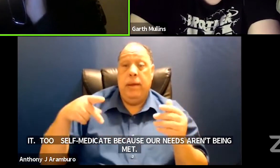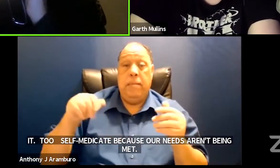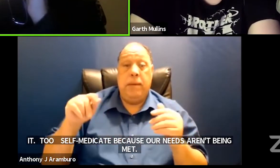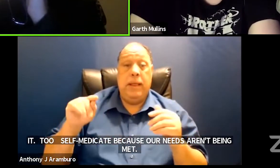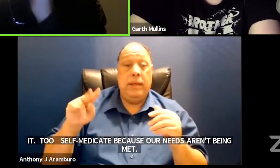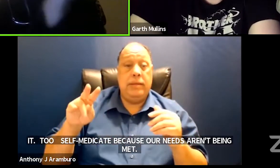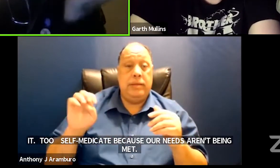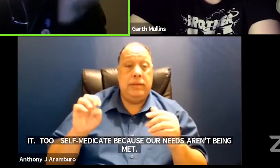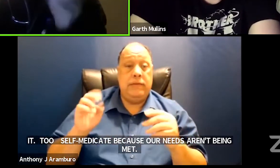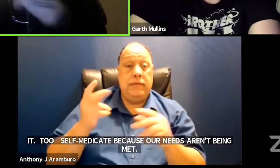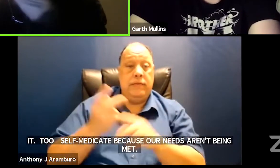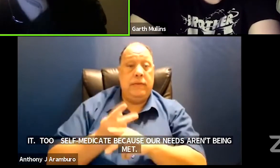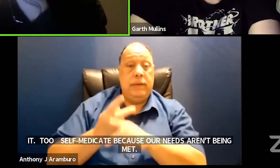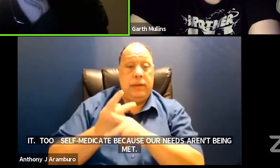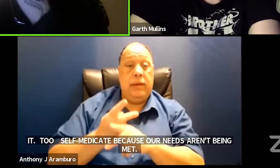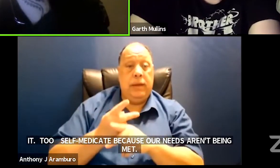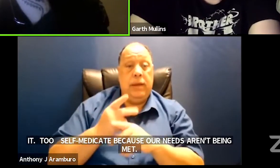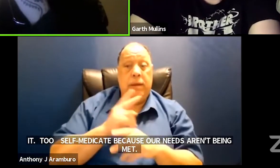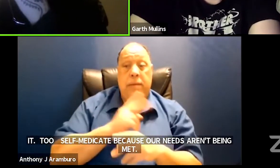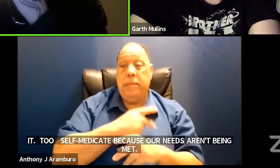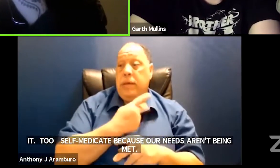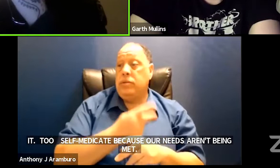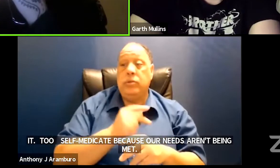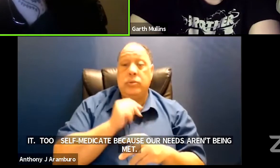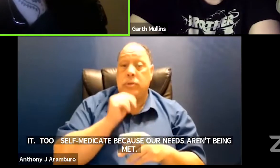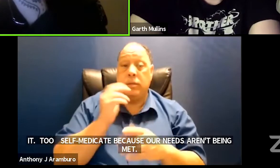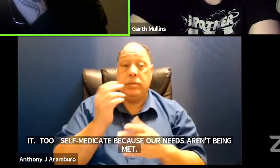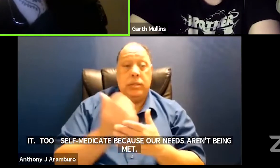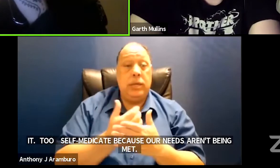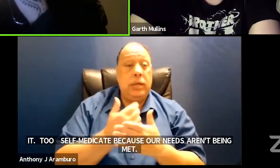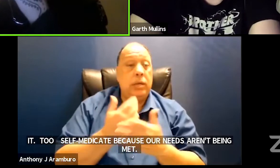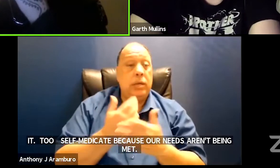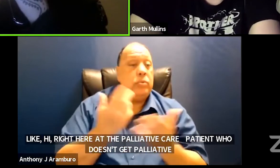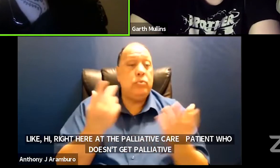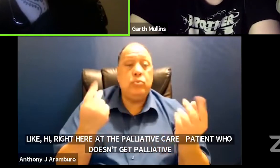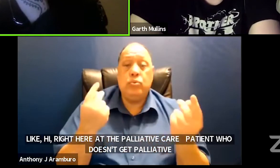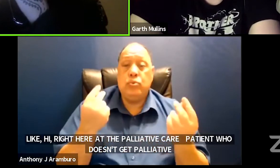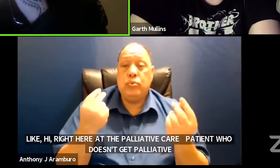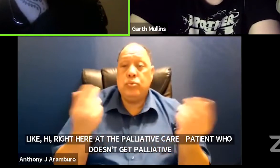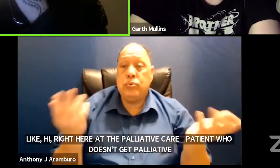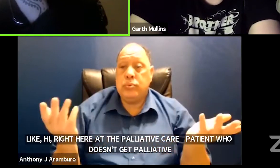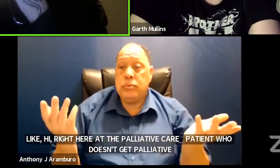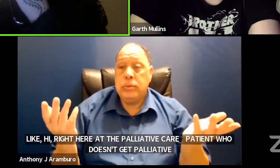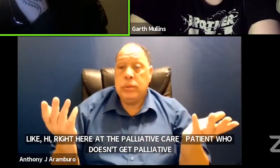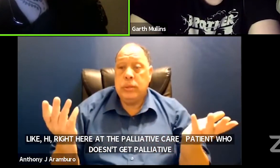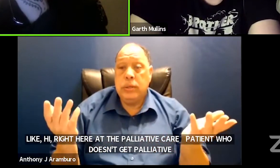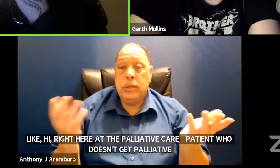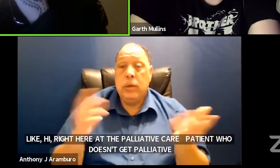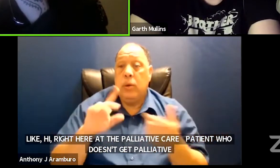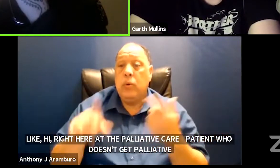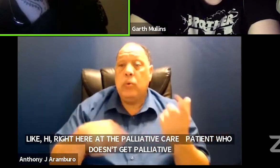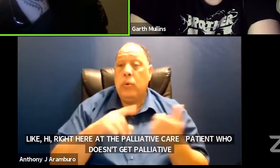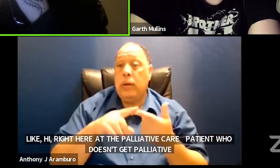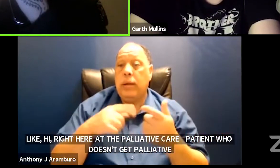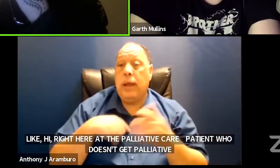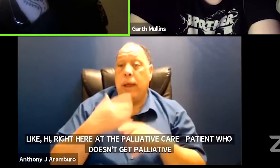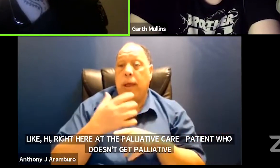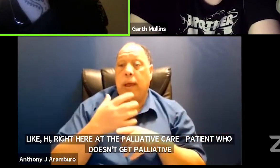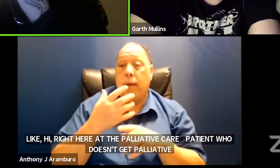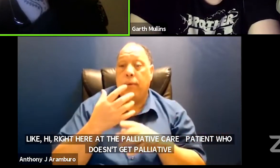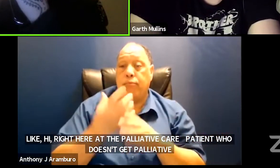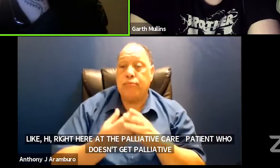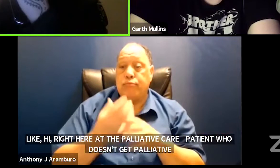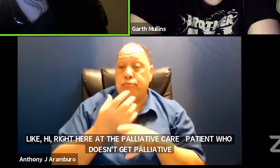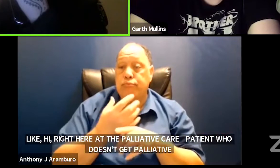get palliative care like um what am i supposed to do um when i when i run out of meds and because i'm